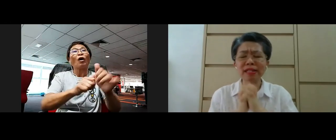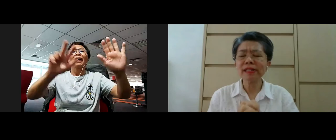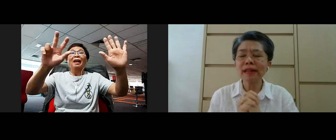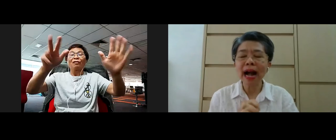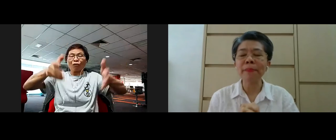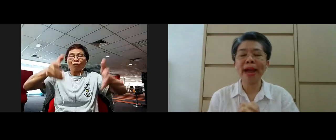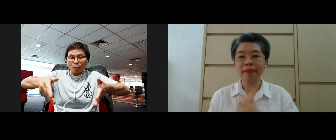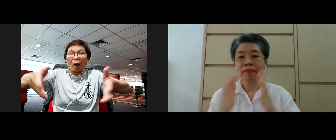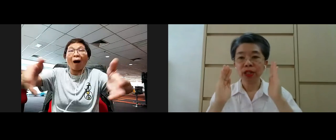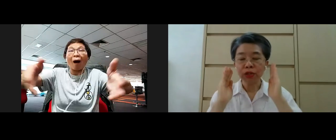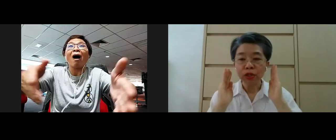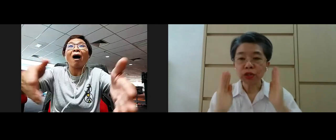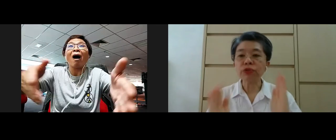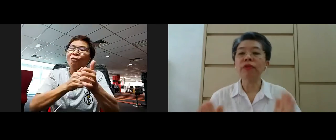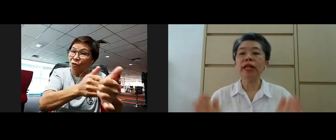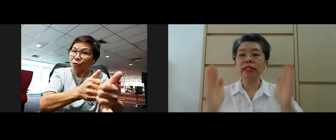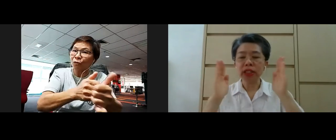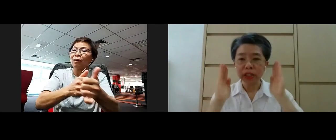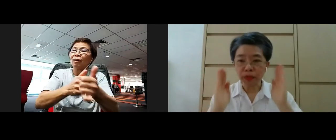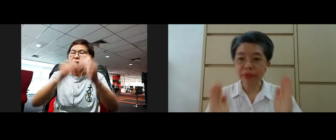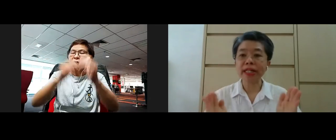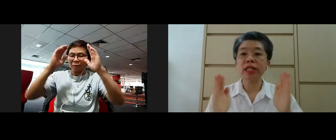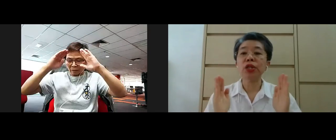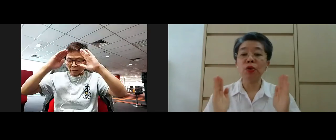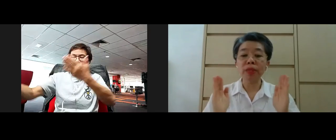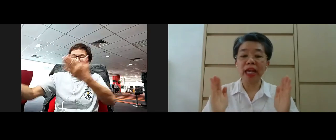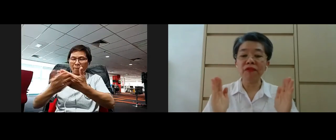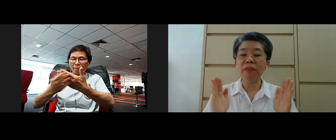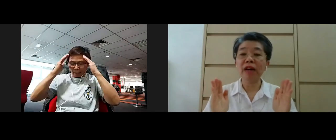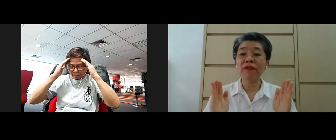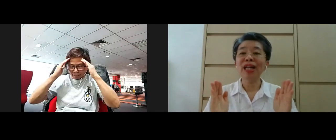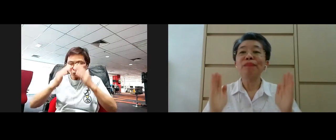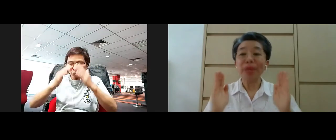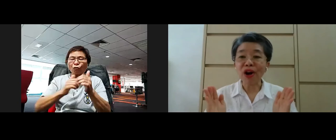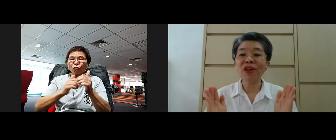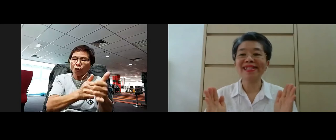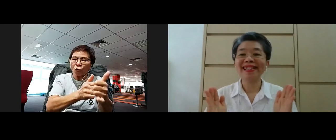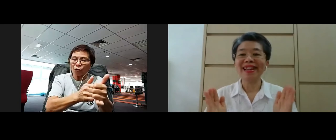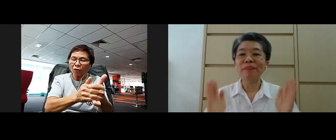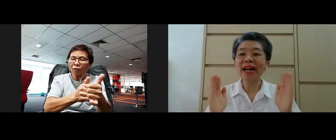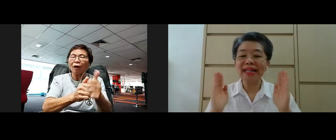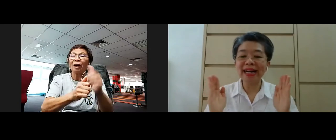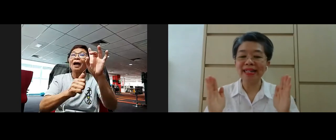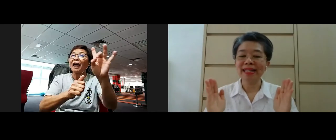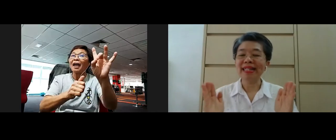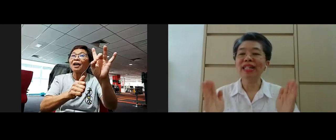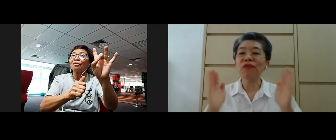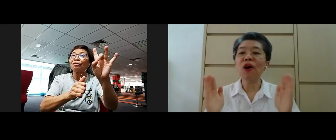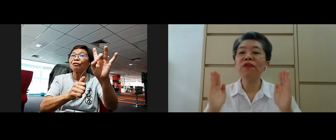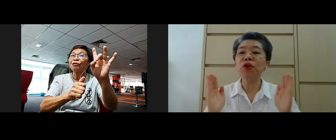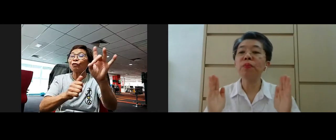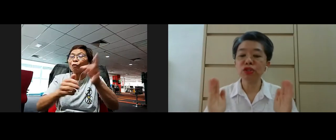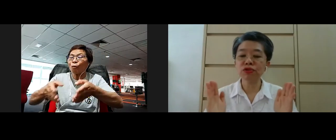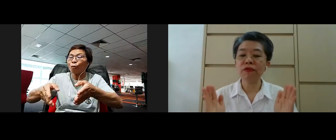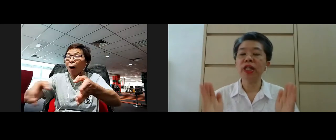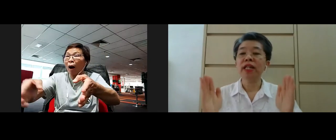just come back to learn to practice the noble path because Magga the